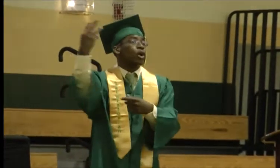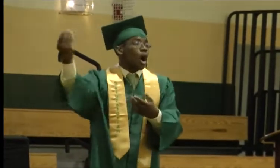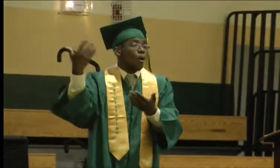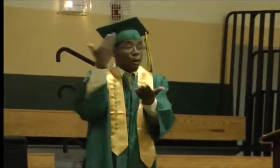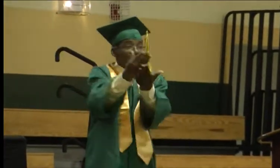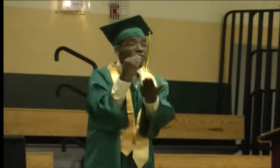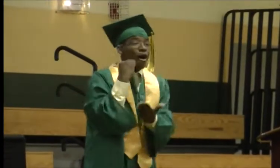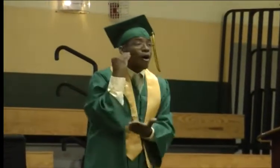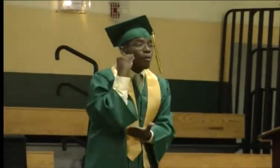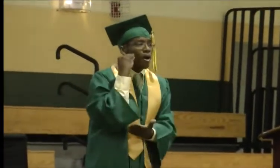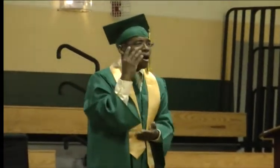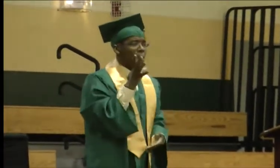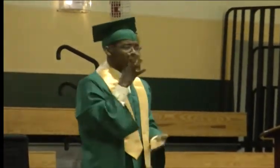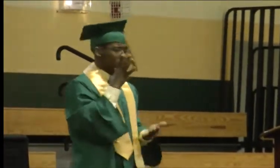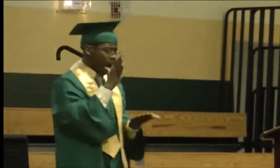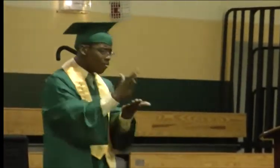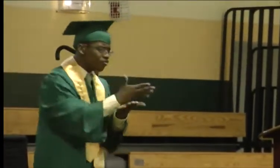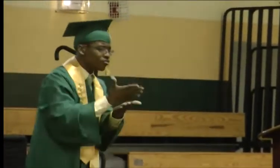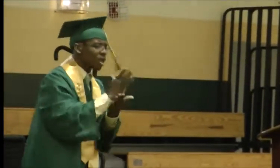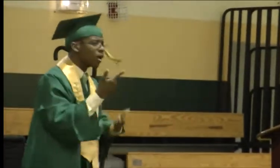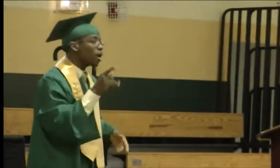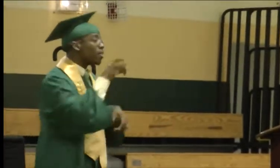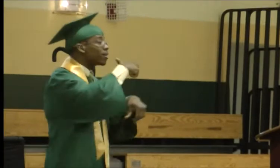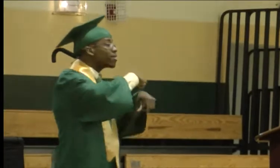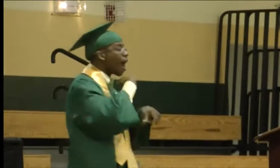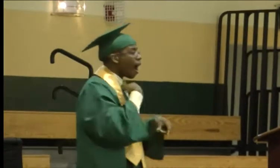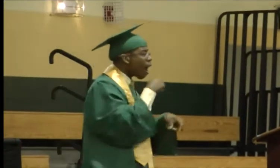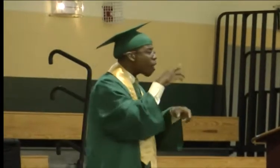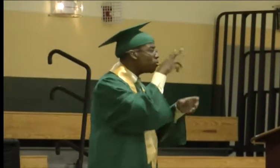get home, no matter when I got home, my mom was cooking.